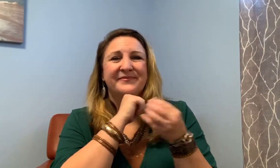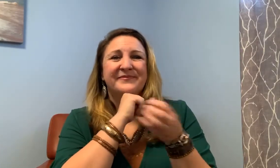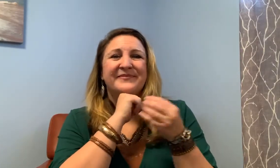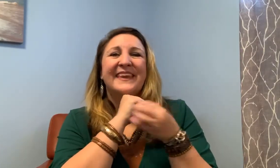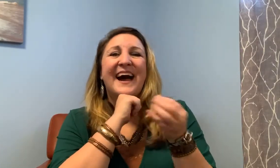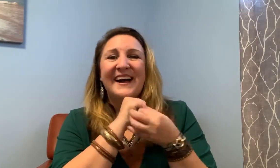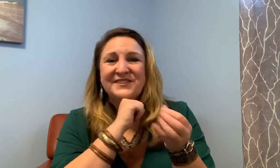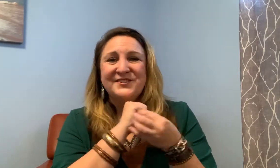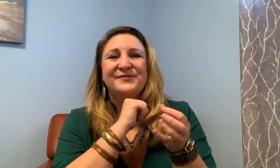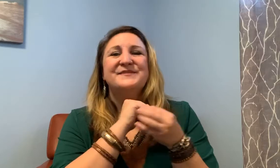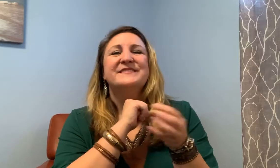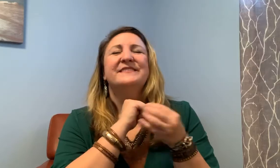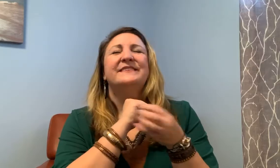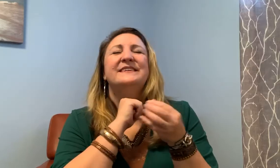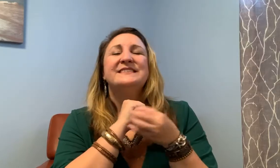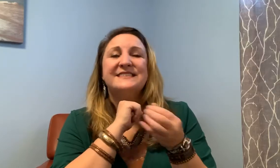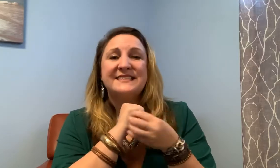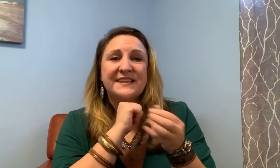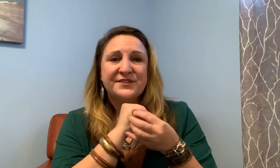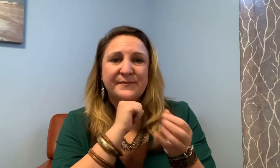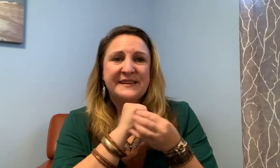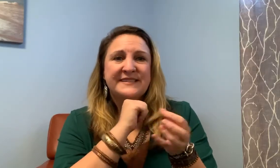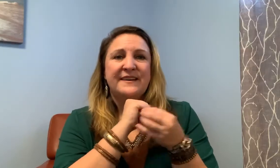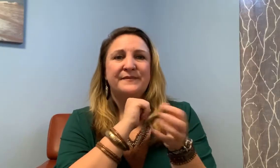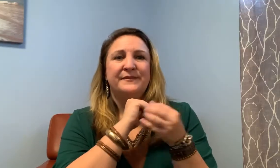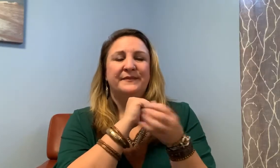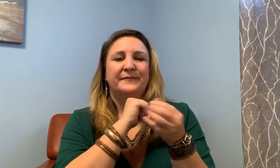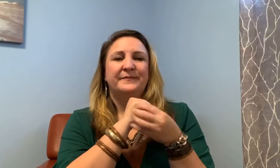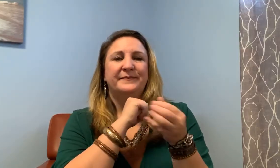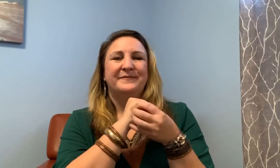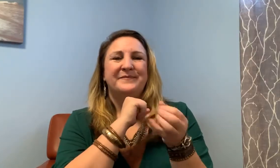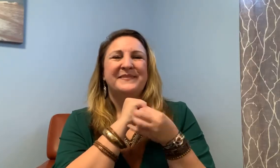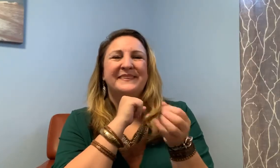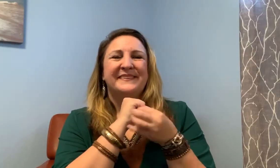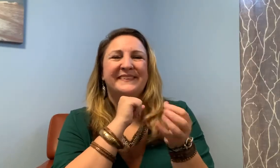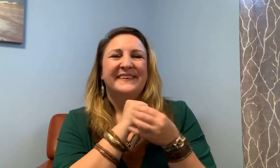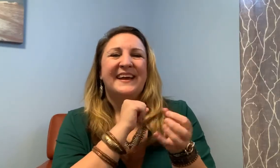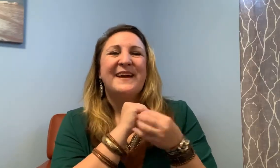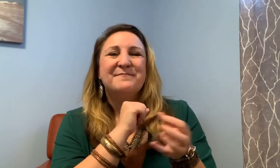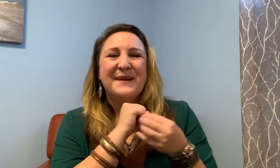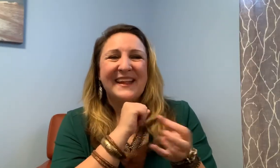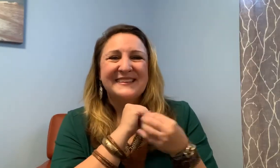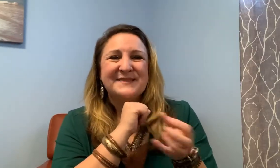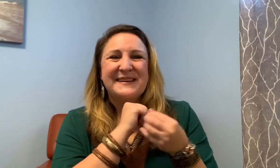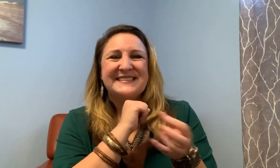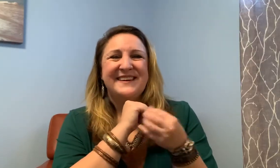I choose to center myself and balance myself